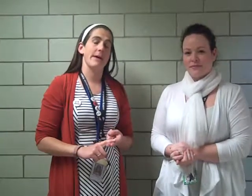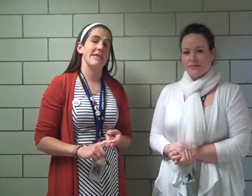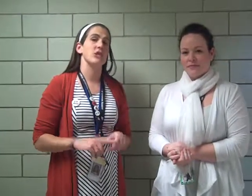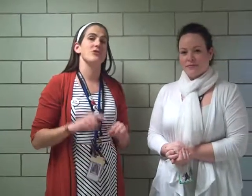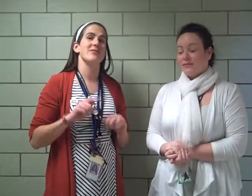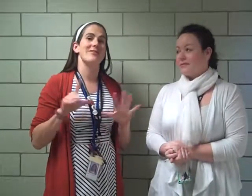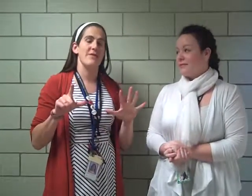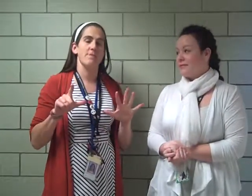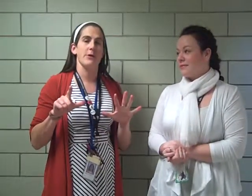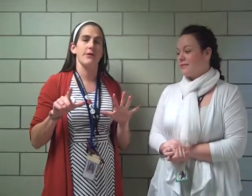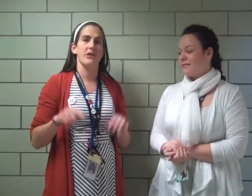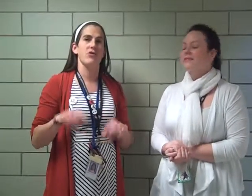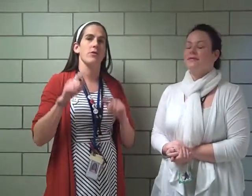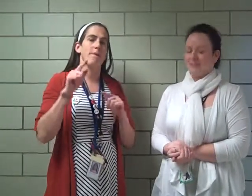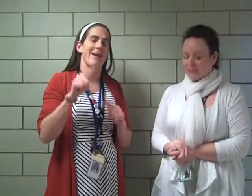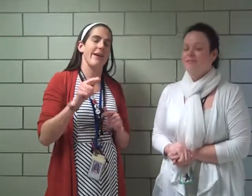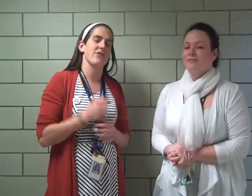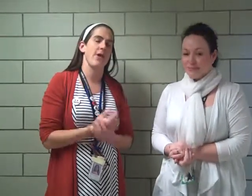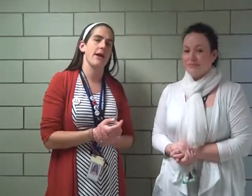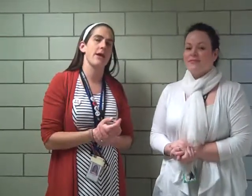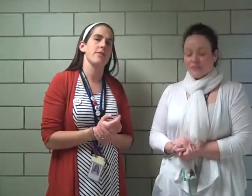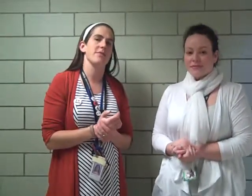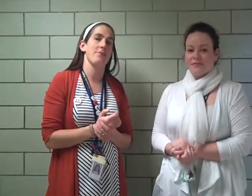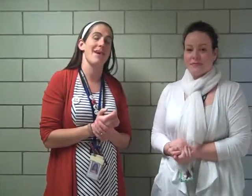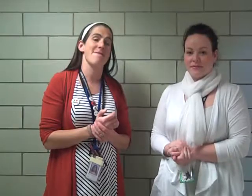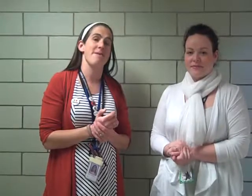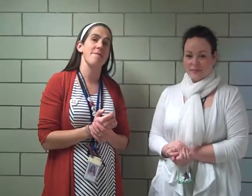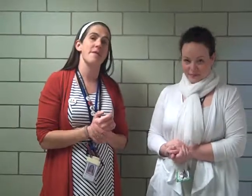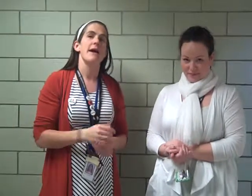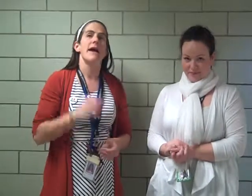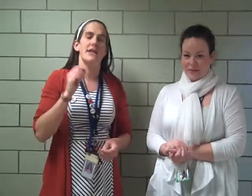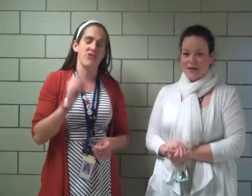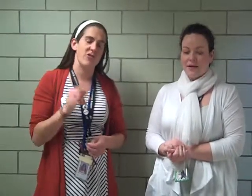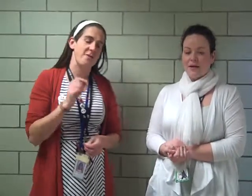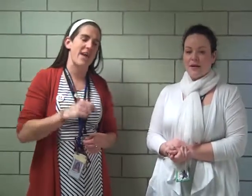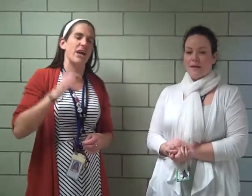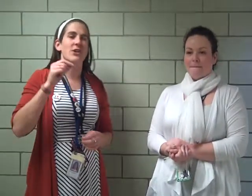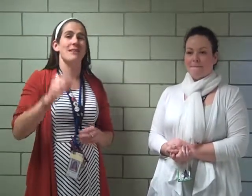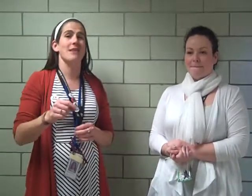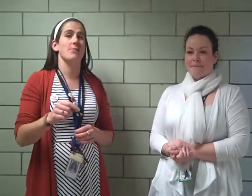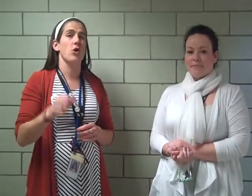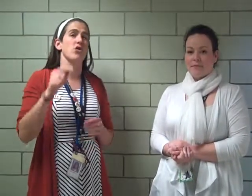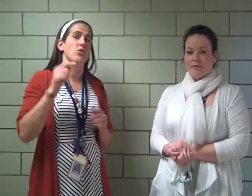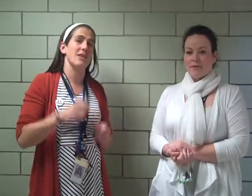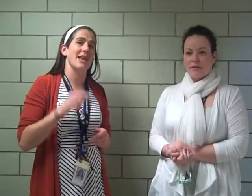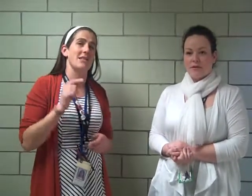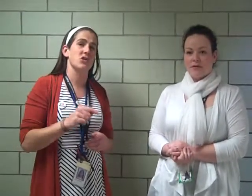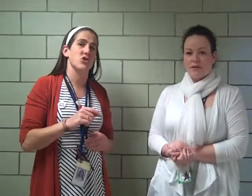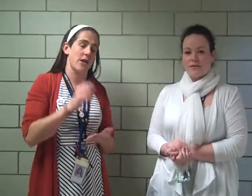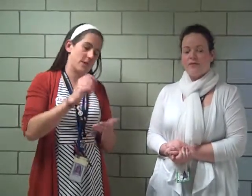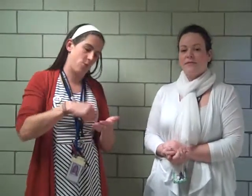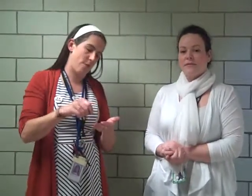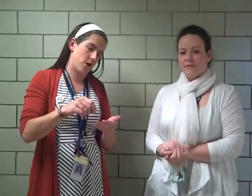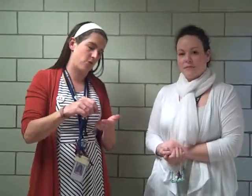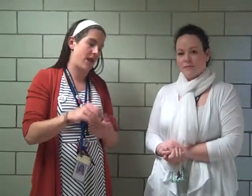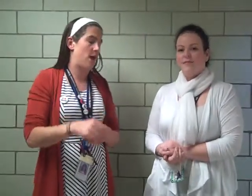money to your 7th period teacher by next Friday, that's May 5th. In addition to the fact, you need to let them know, do you need a lunch or not, and they will mark you down.